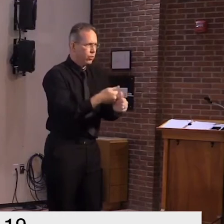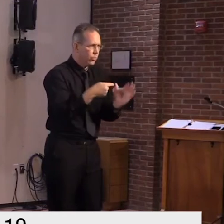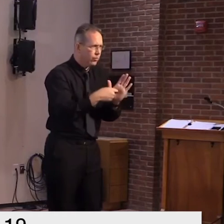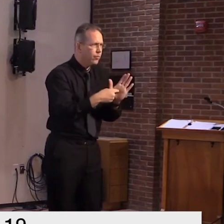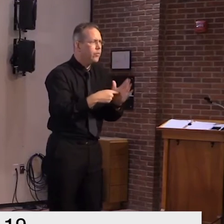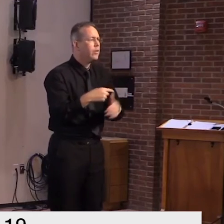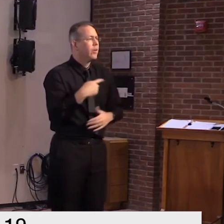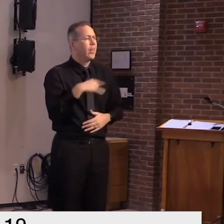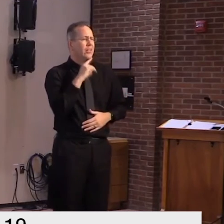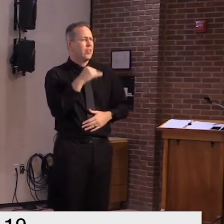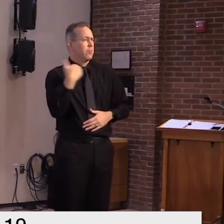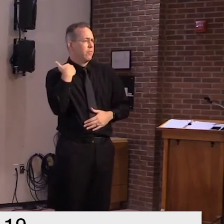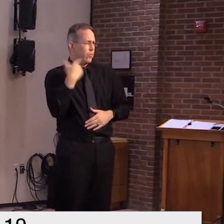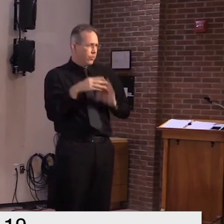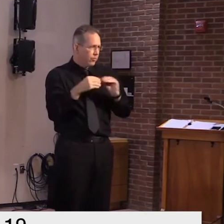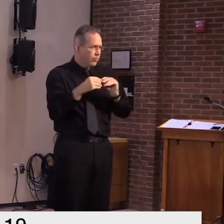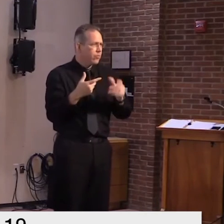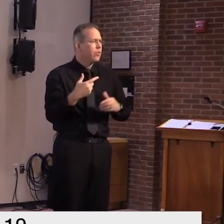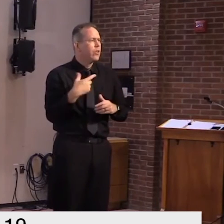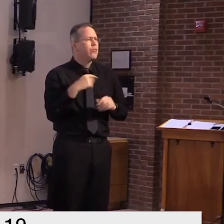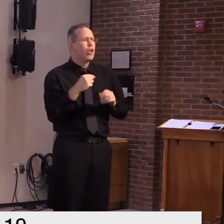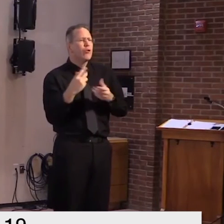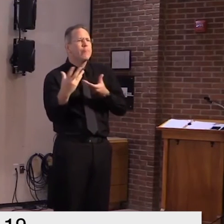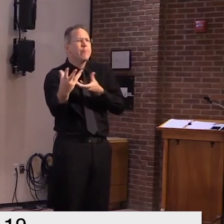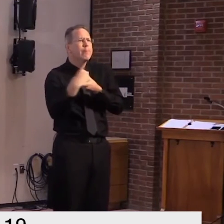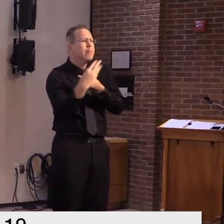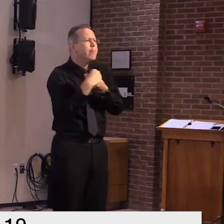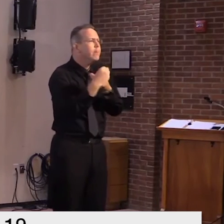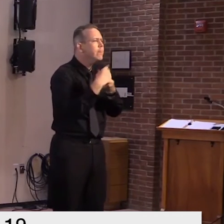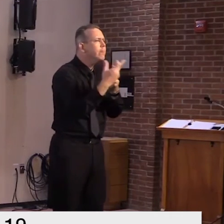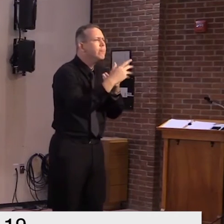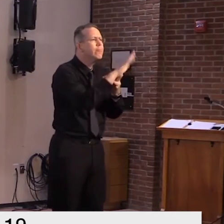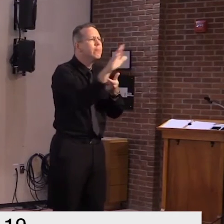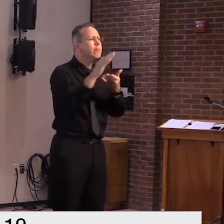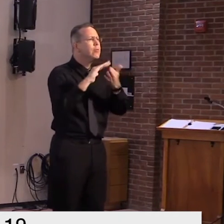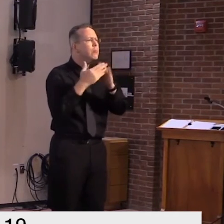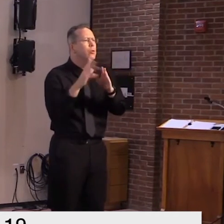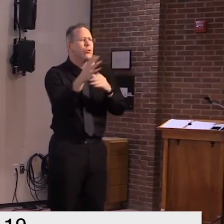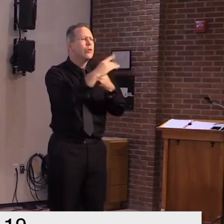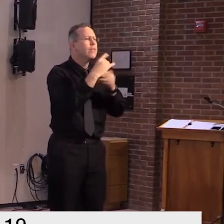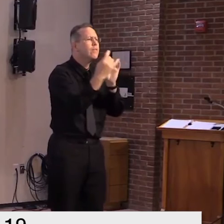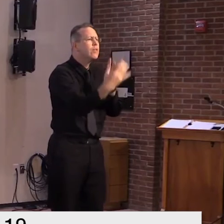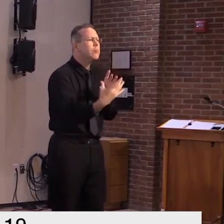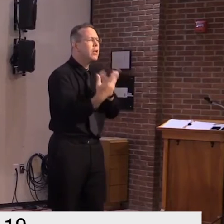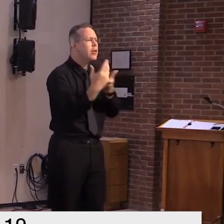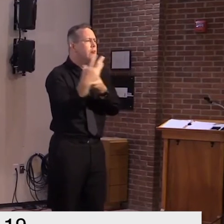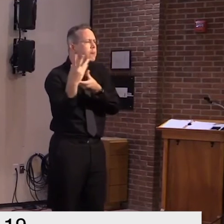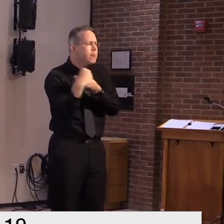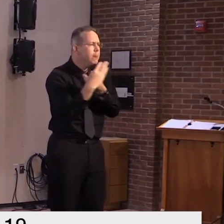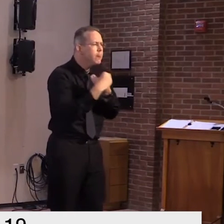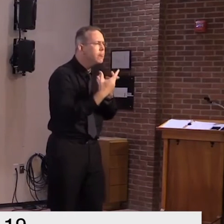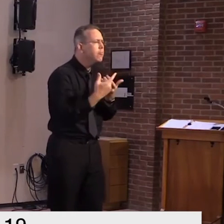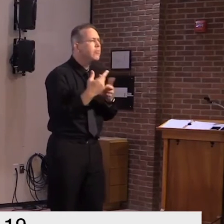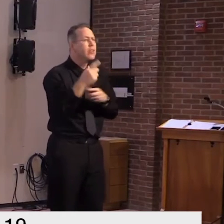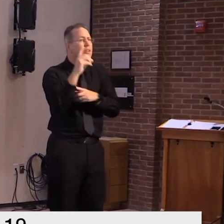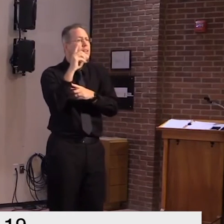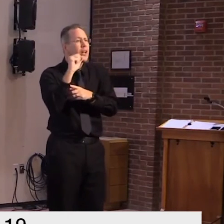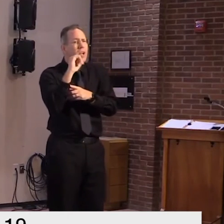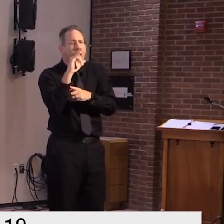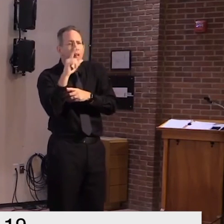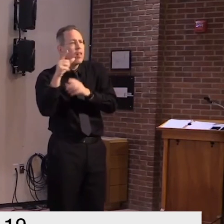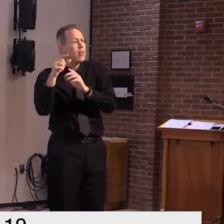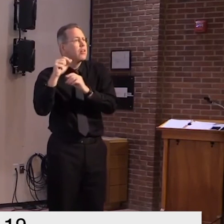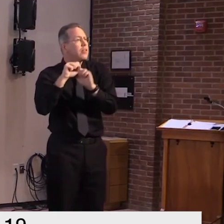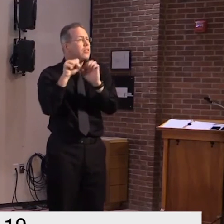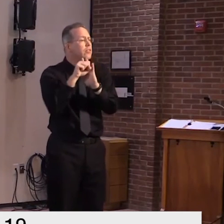and getting the feedback we had dale we had the department of health involved and just just to go